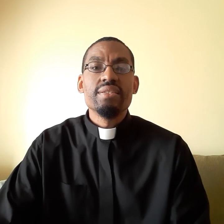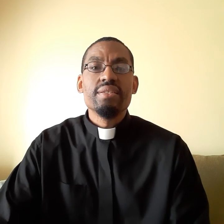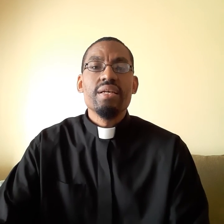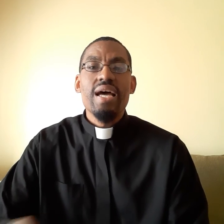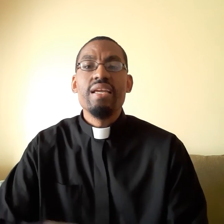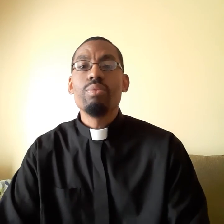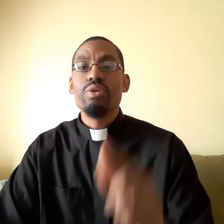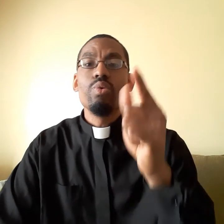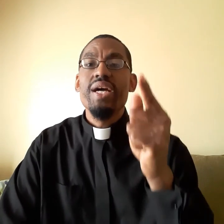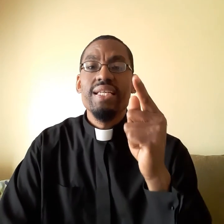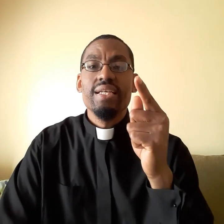and he will do it.